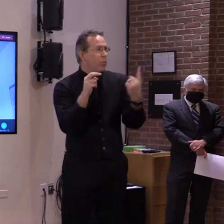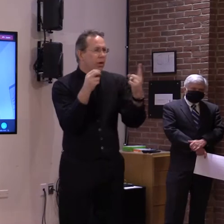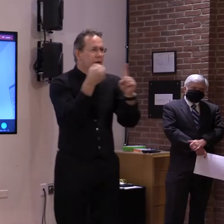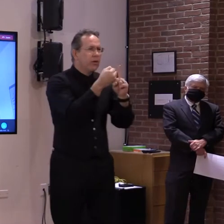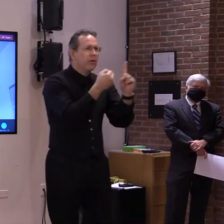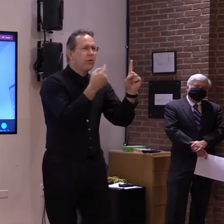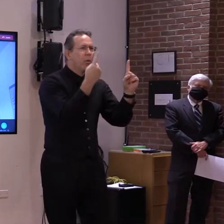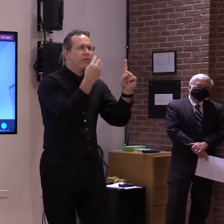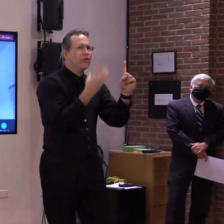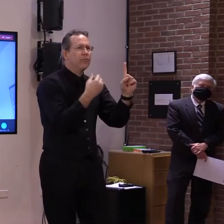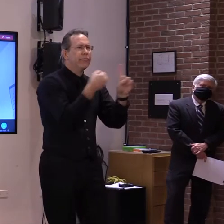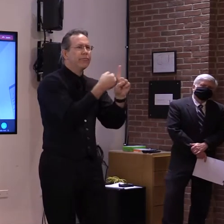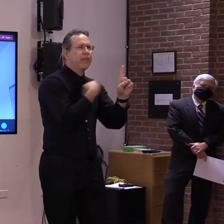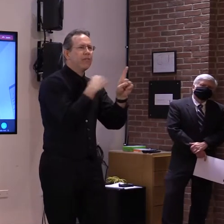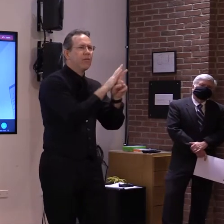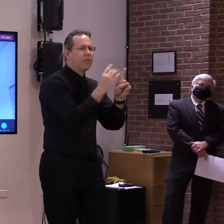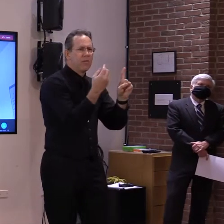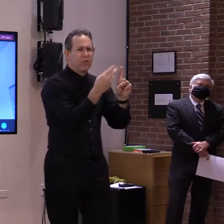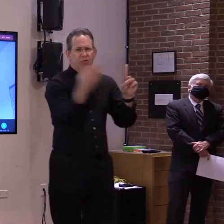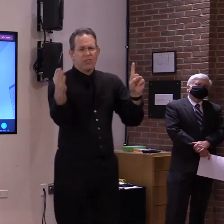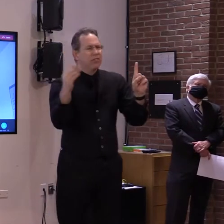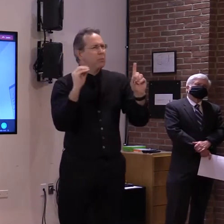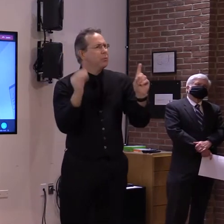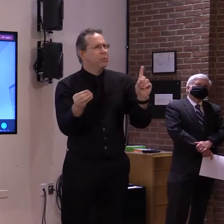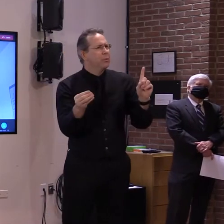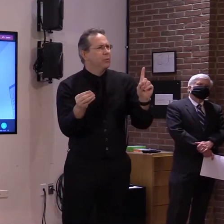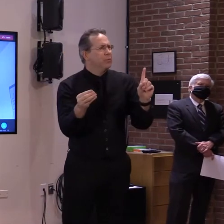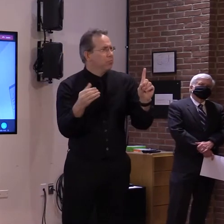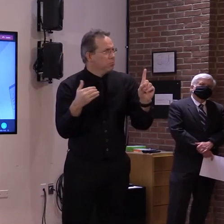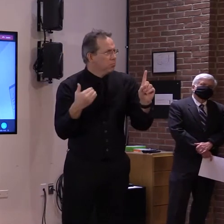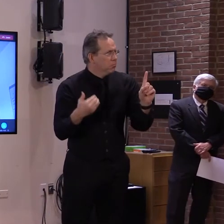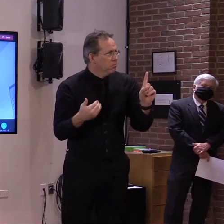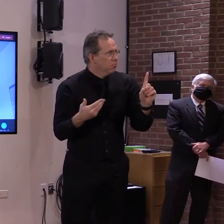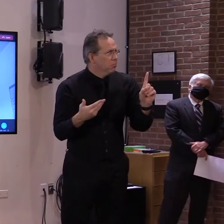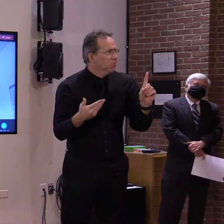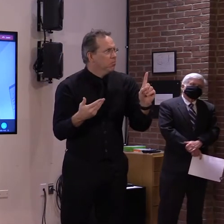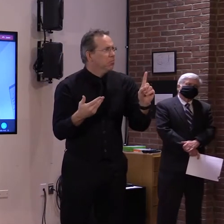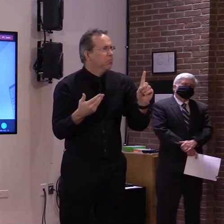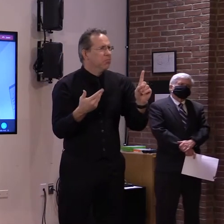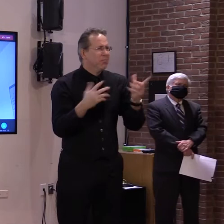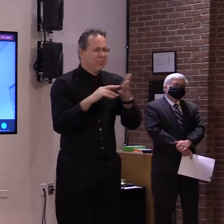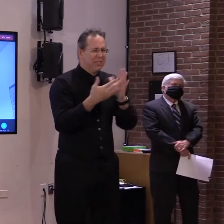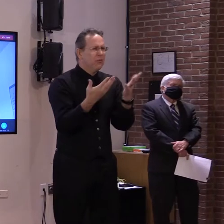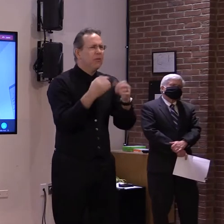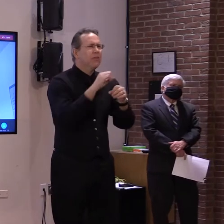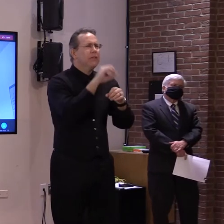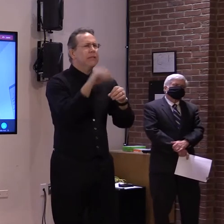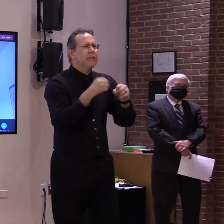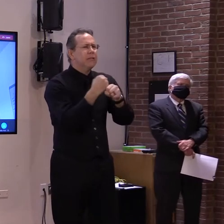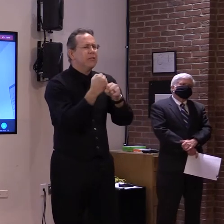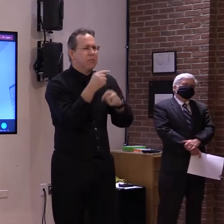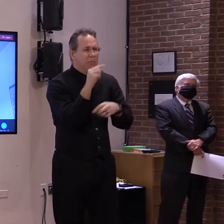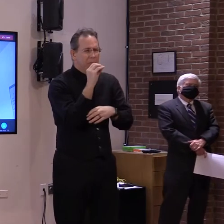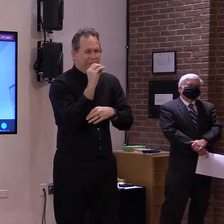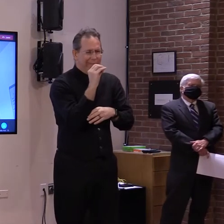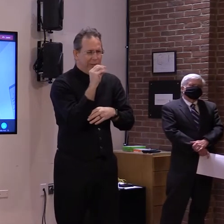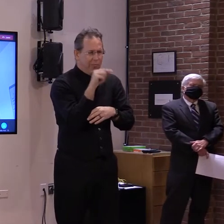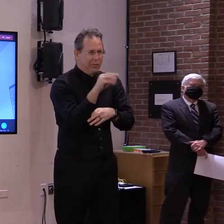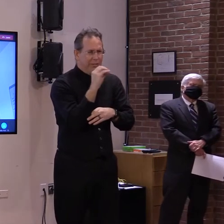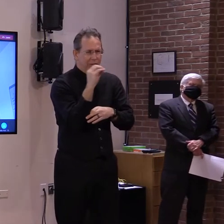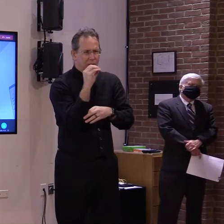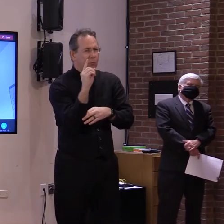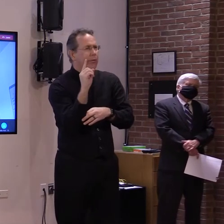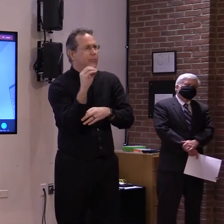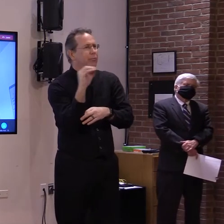This translates into a positivity rate of about .07%, which is significantly lower than the state-level positivity